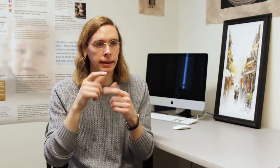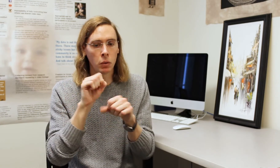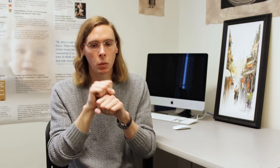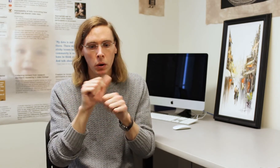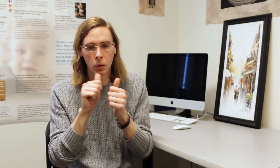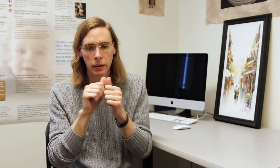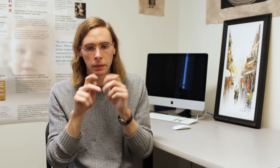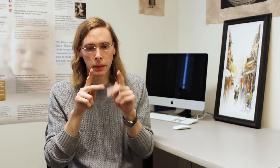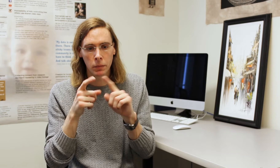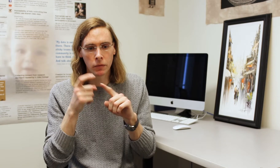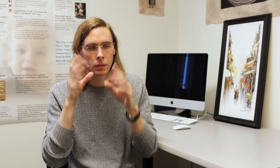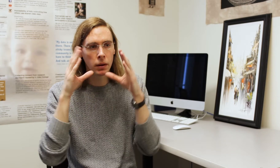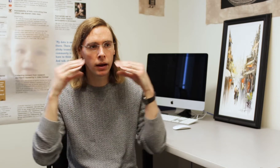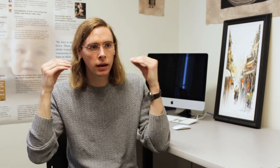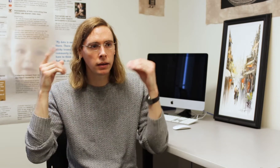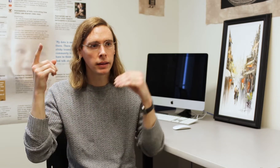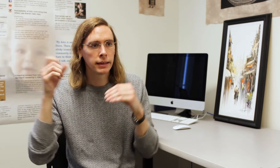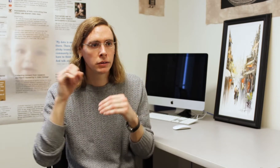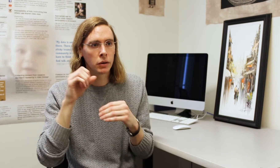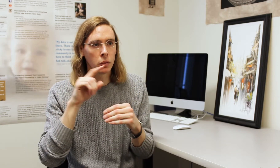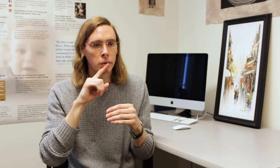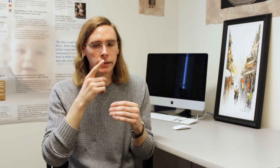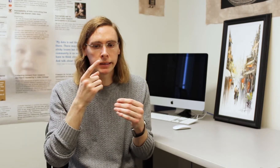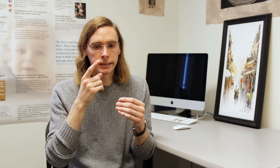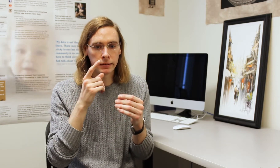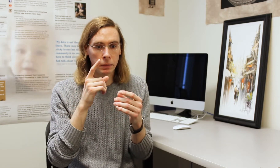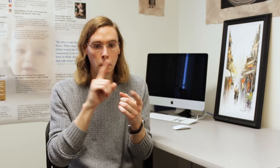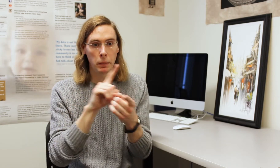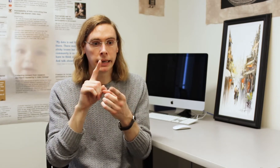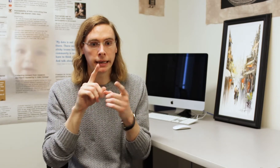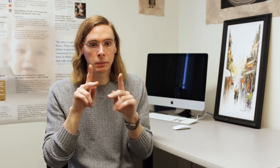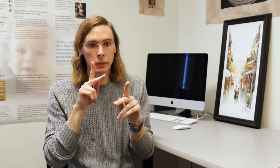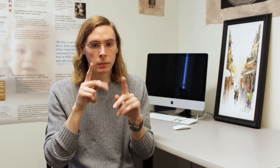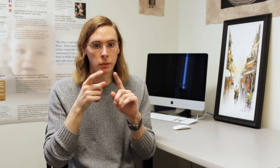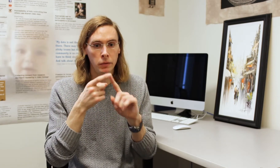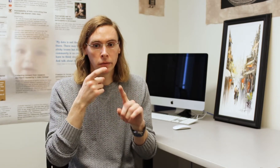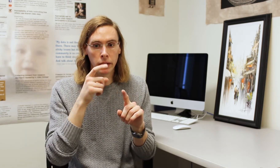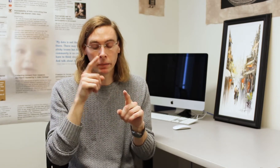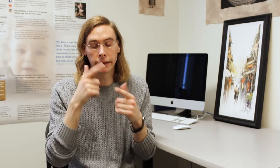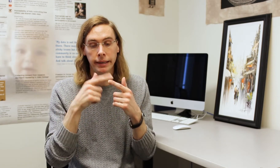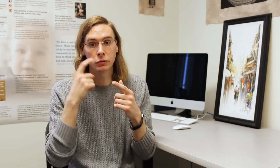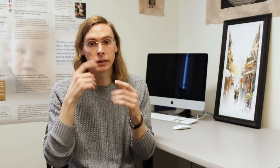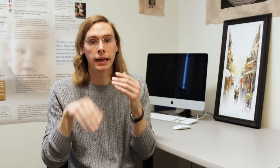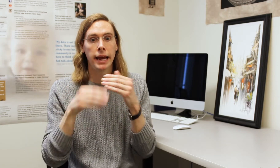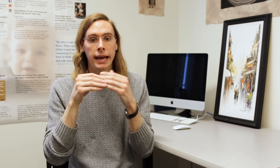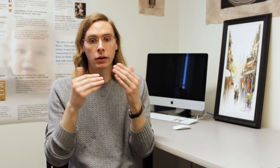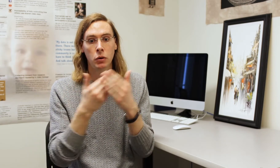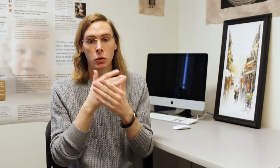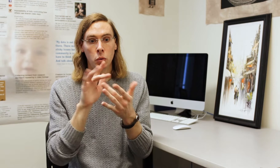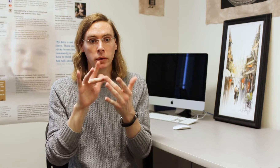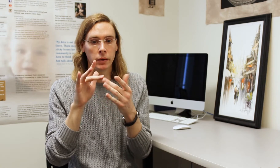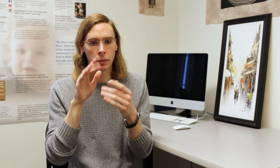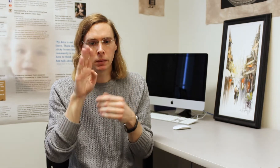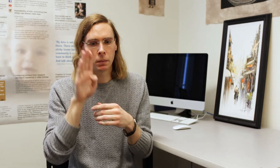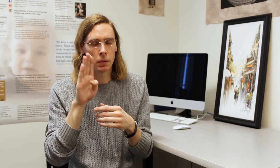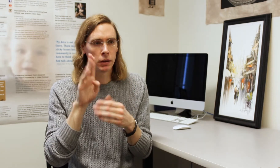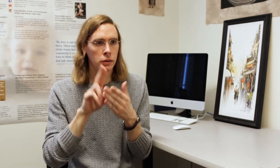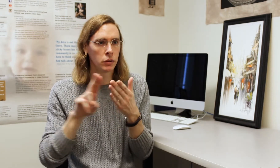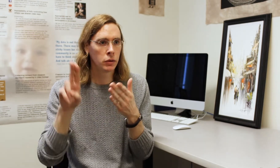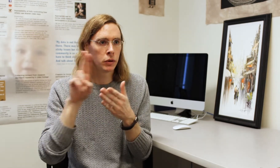We also work with a person from Holland, so I'm meeting people from different areas. We recently added a collaborator at